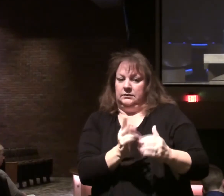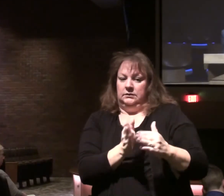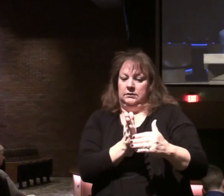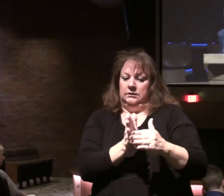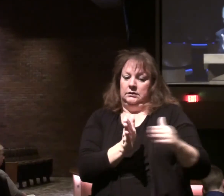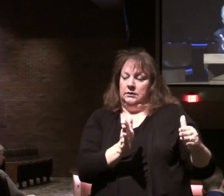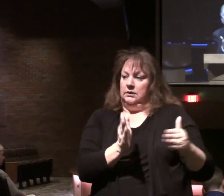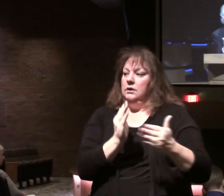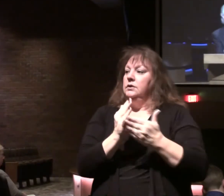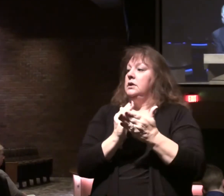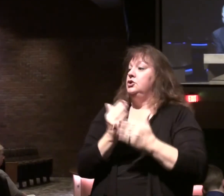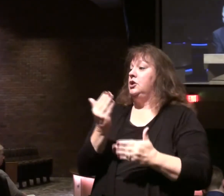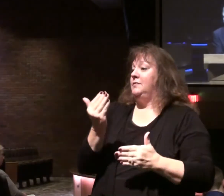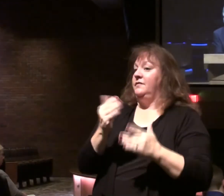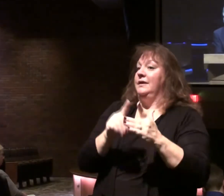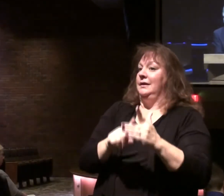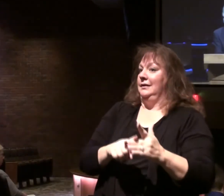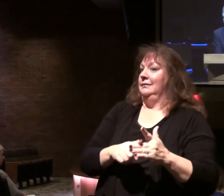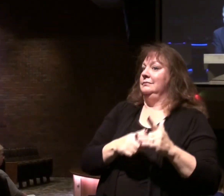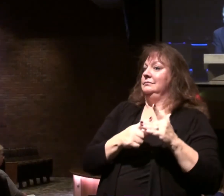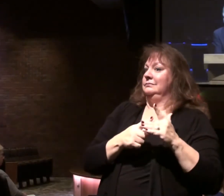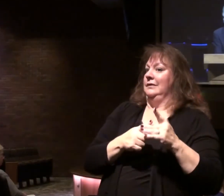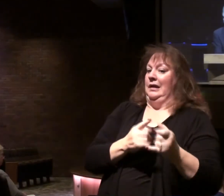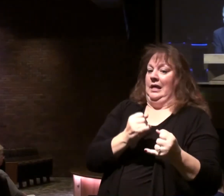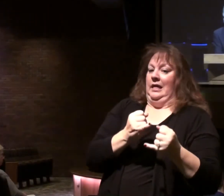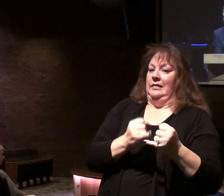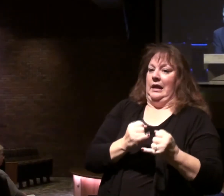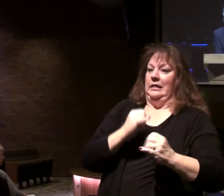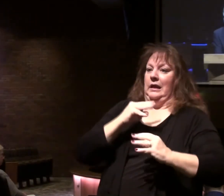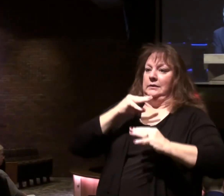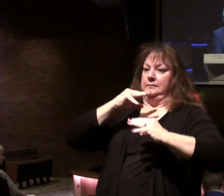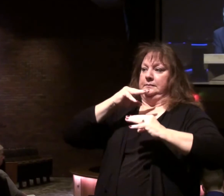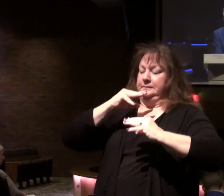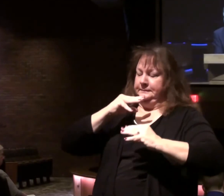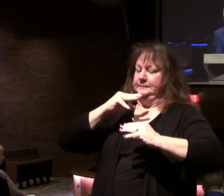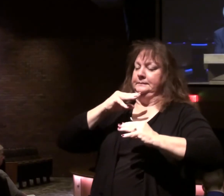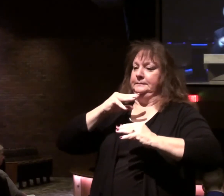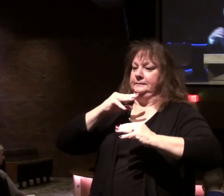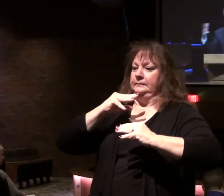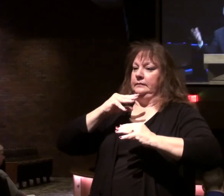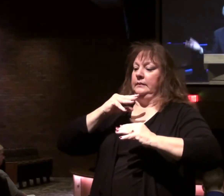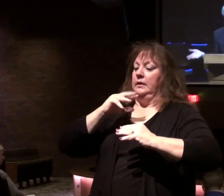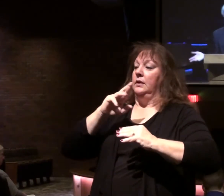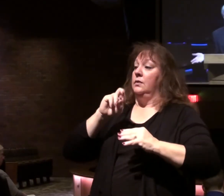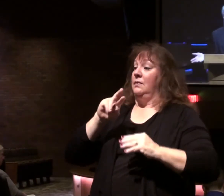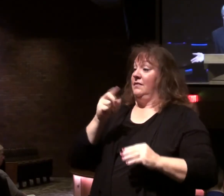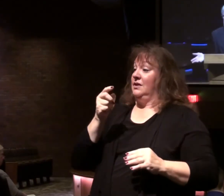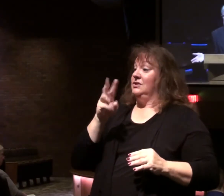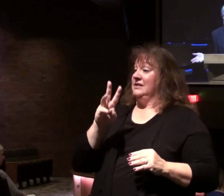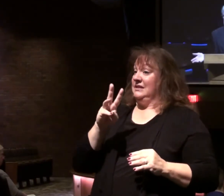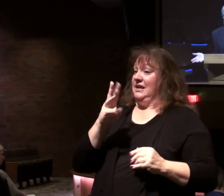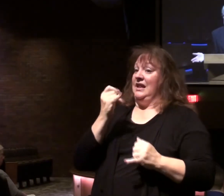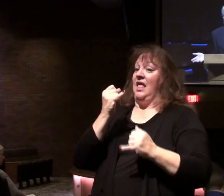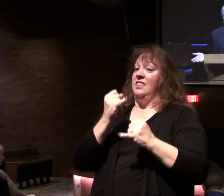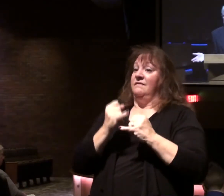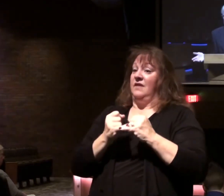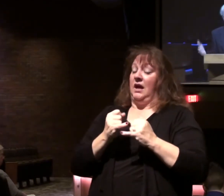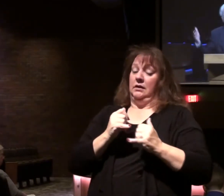chapter 15, he'll lead into that last trumpet. And in chapter 16, we'll have the final judgments